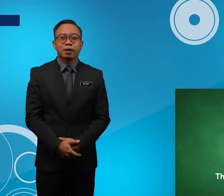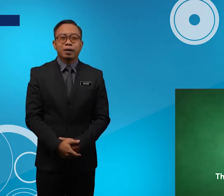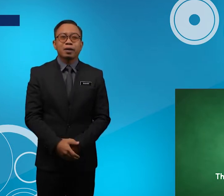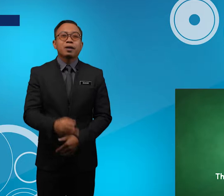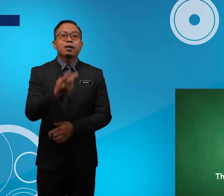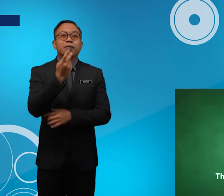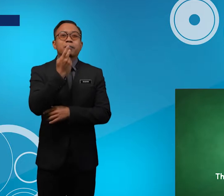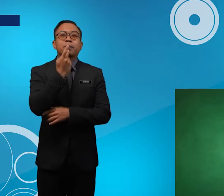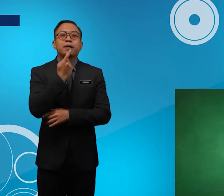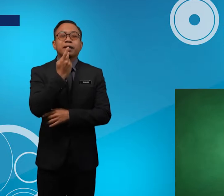Pink